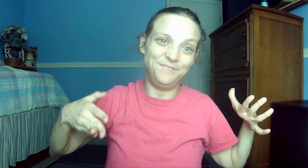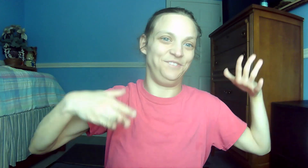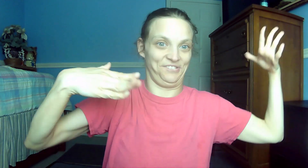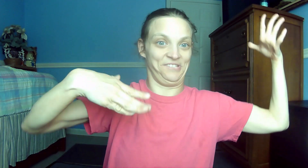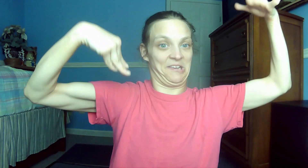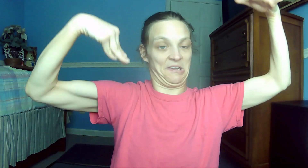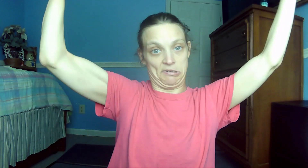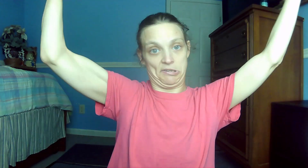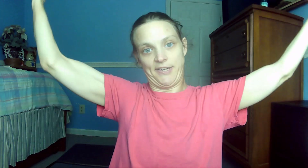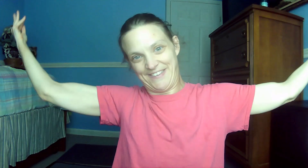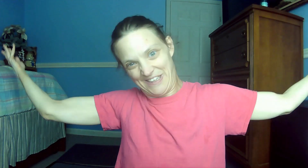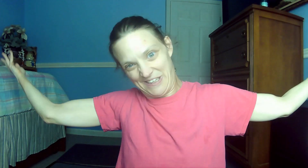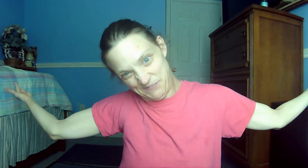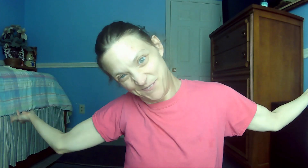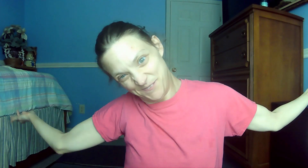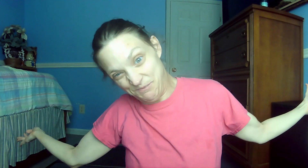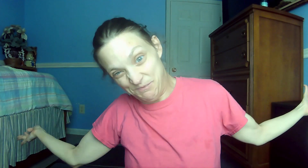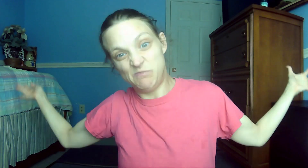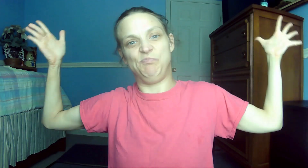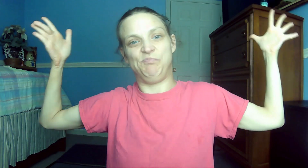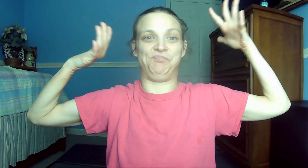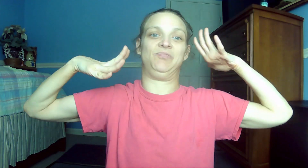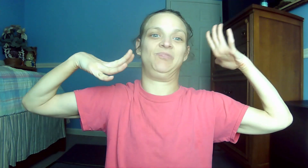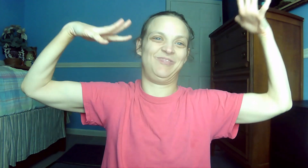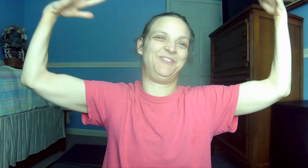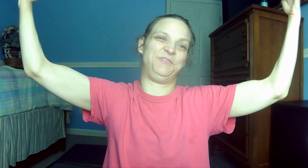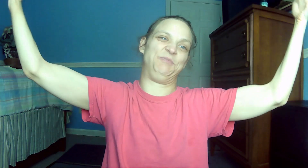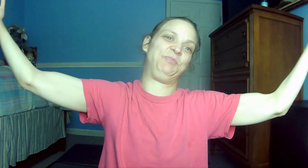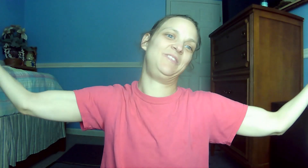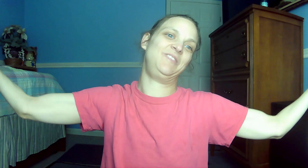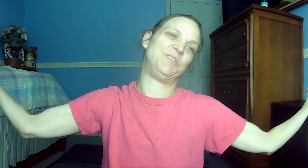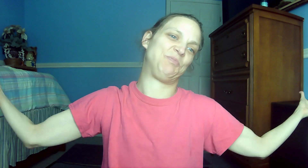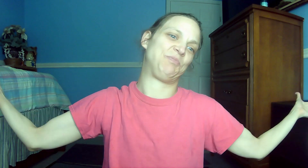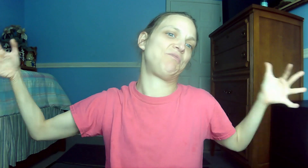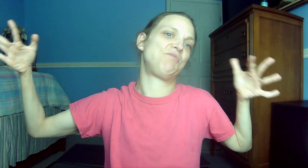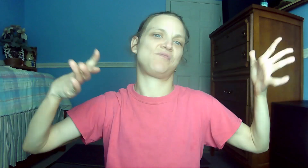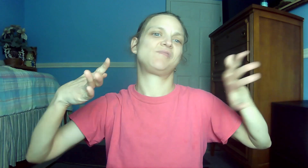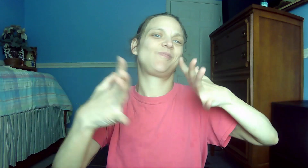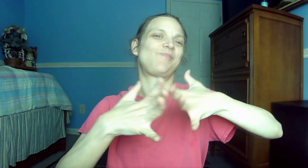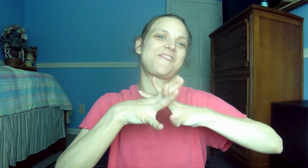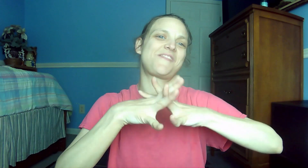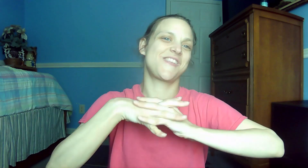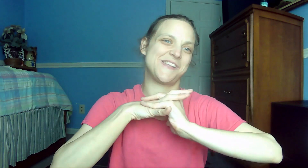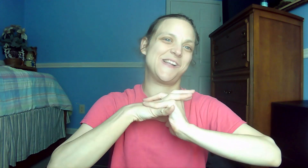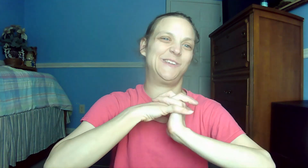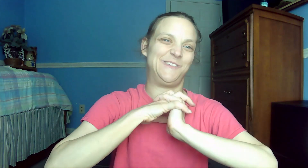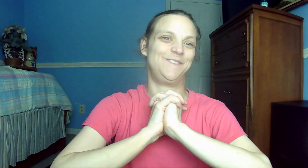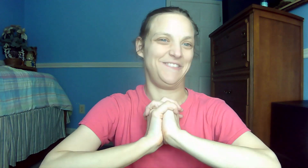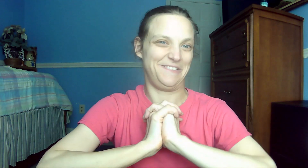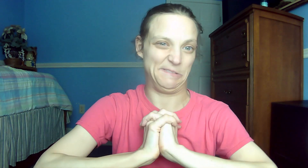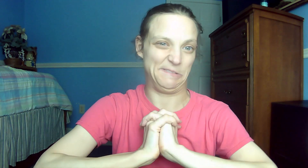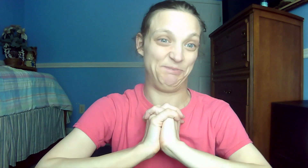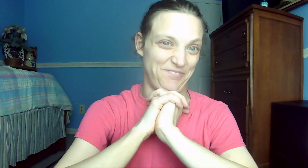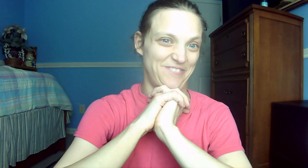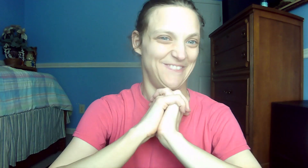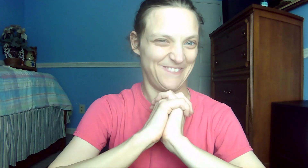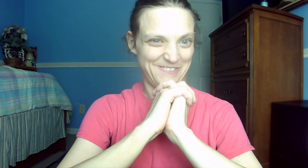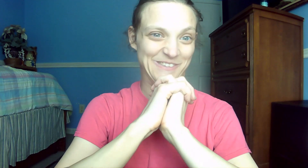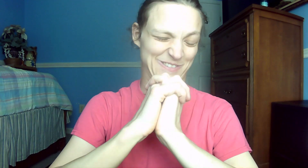that move along the ground. 73. Romans 10.13 Everyone who calls on the name of the Lord will